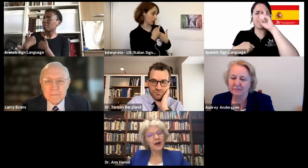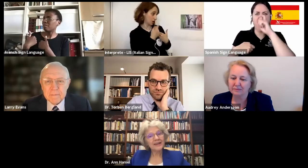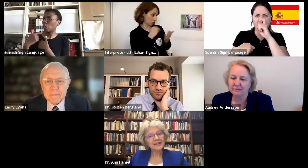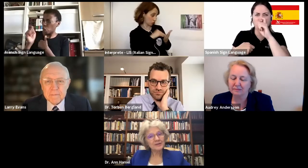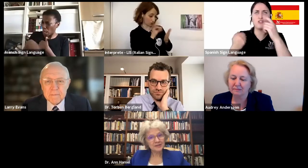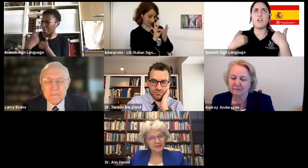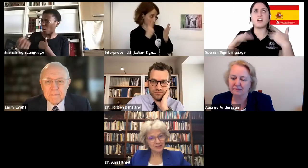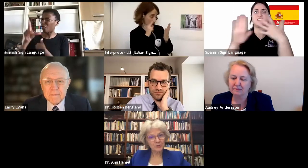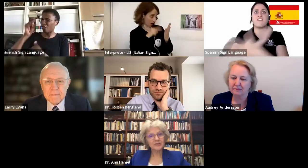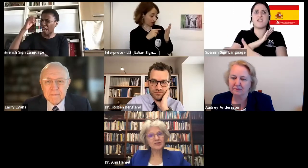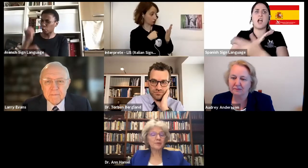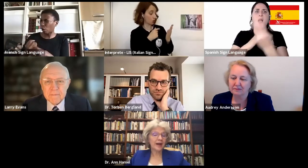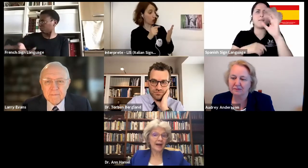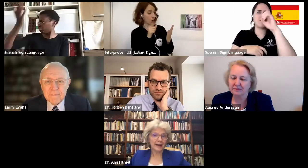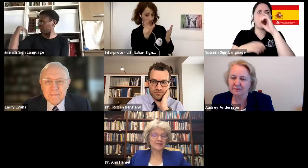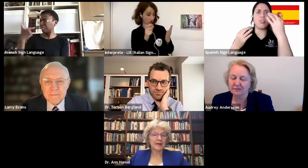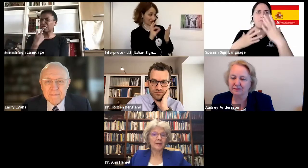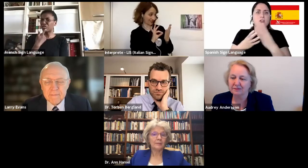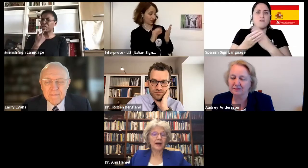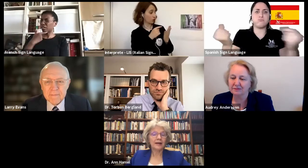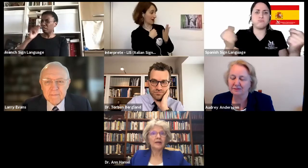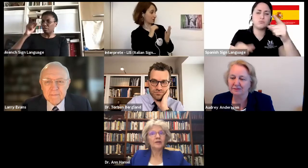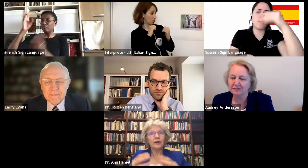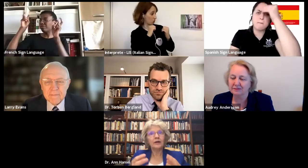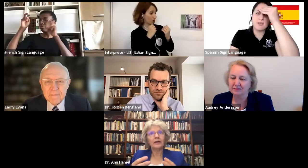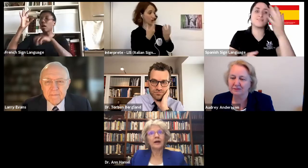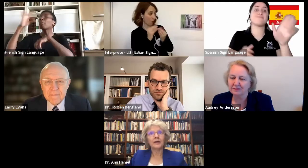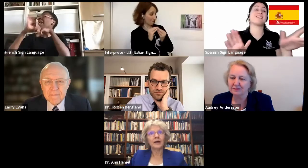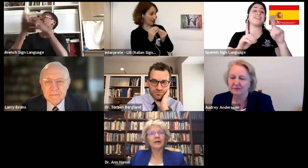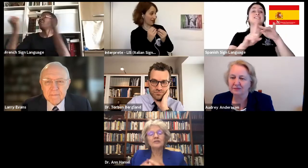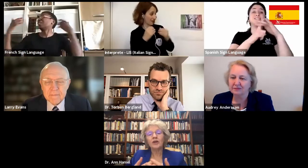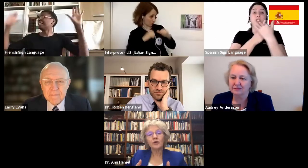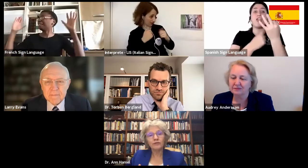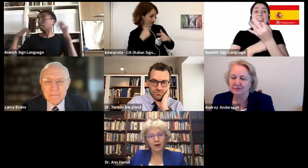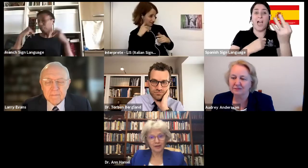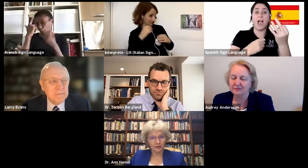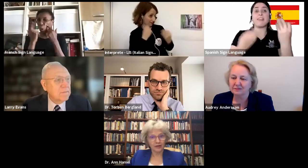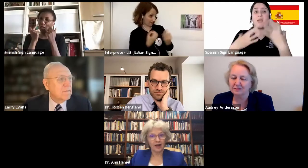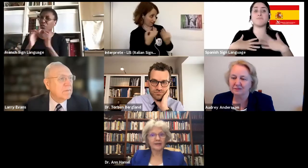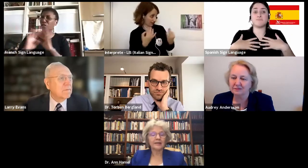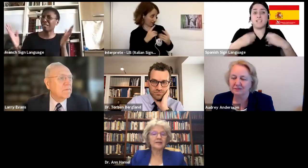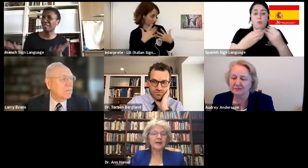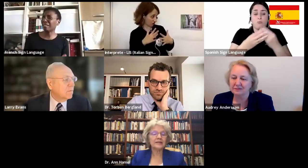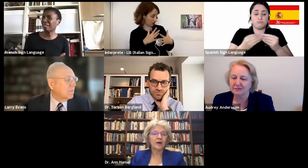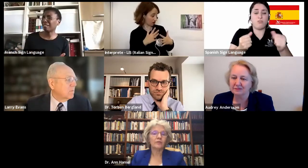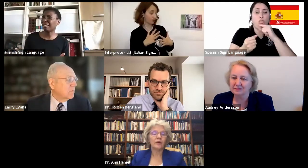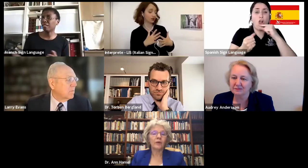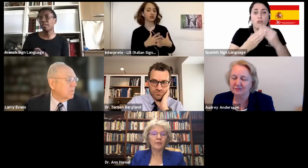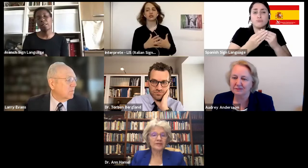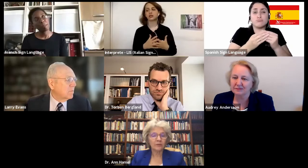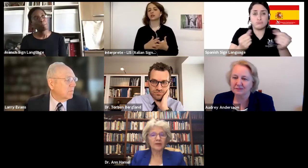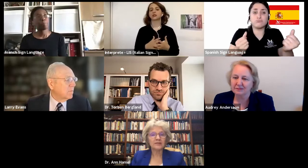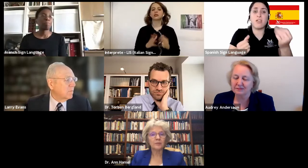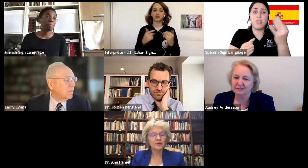Under ideal situations, perhaps. But, you know, it's not your fault that you're not. It depends on